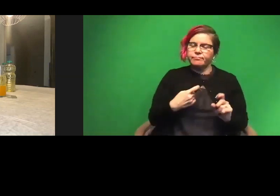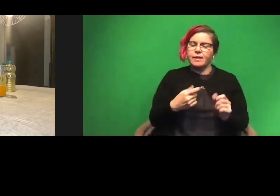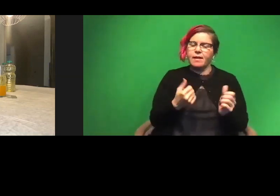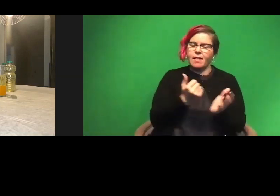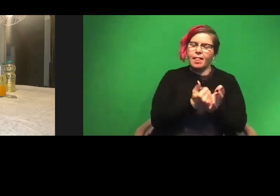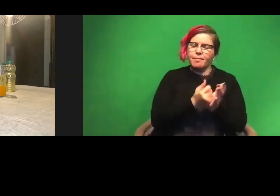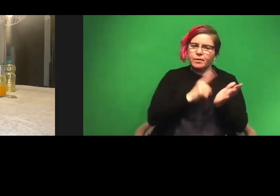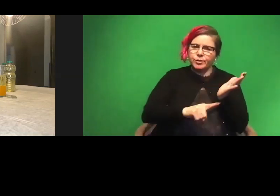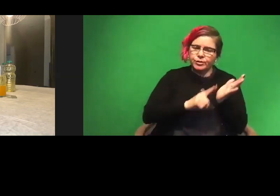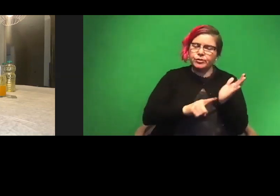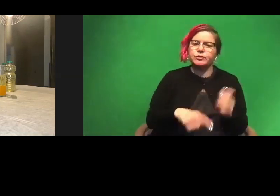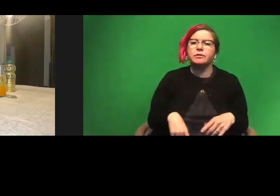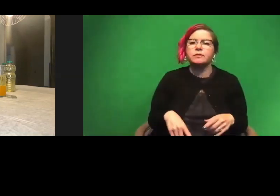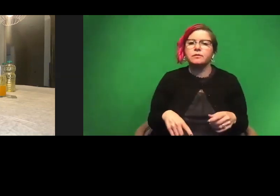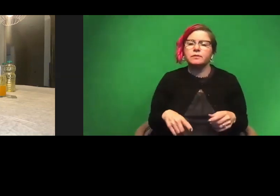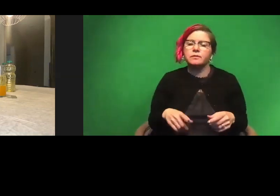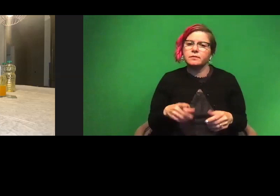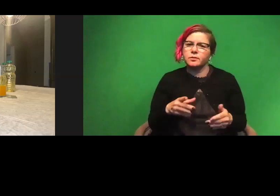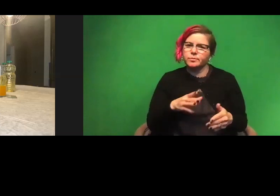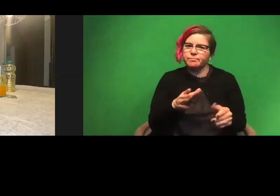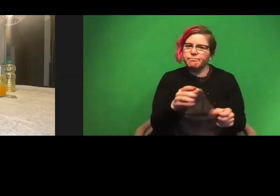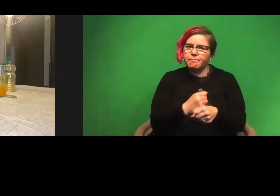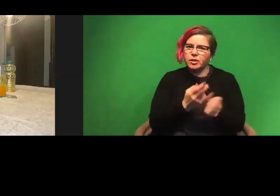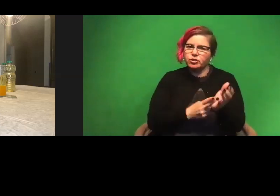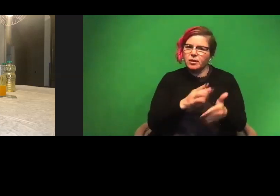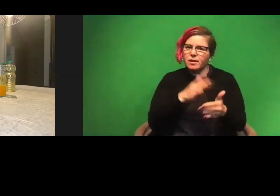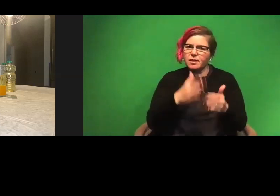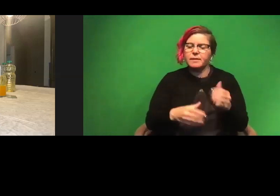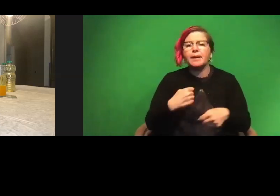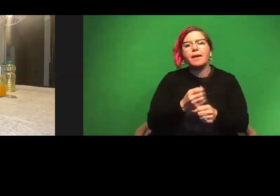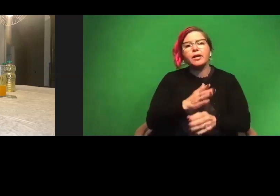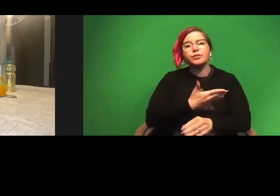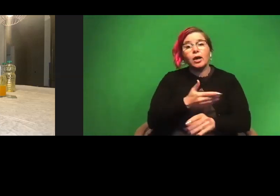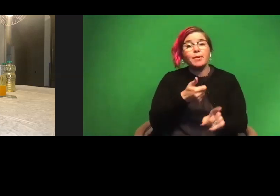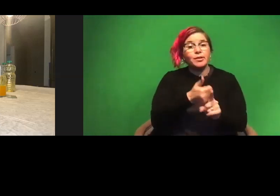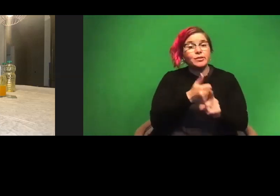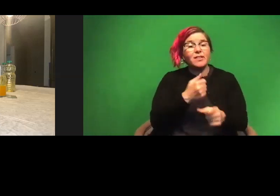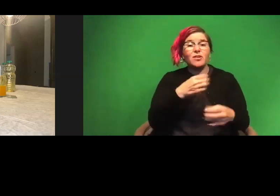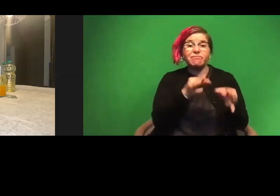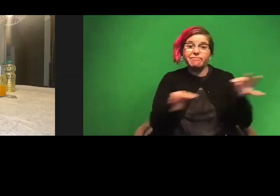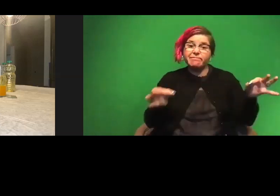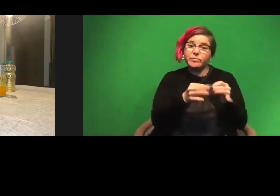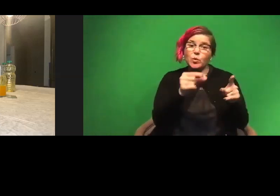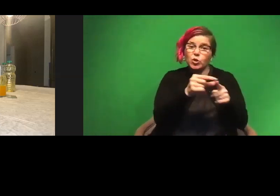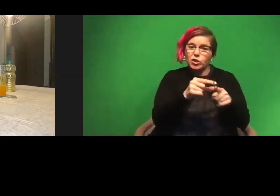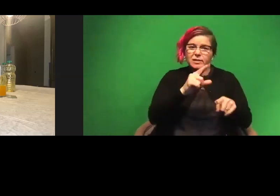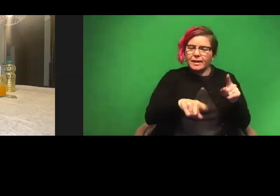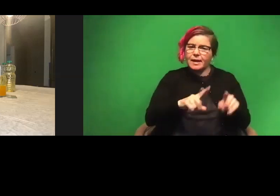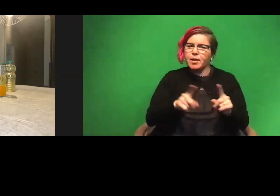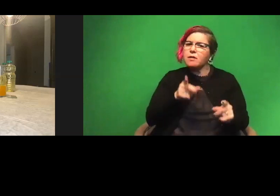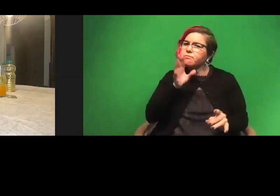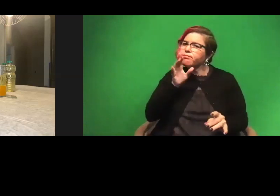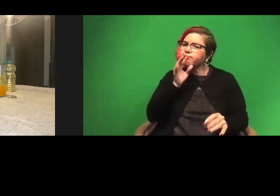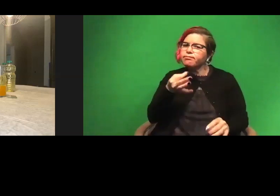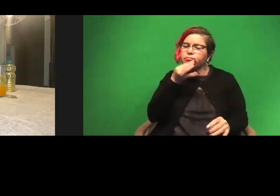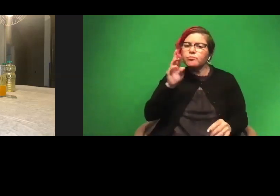research so it can be complete. Um, it's kind of like making a song. You may not be a lyricist, but you may be able to sing well or rap